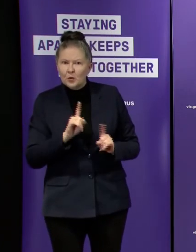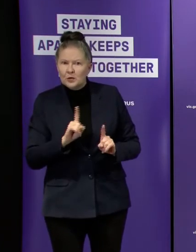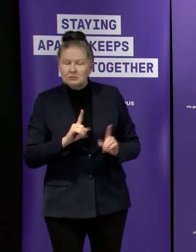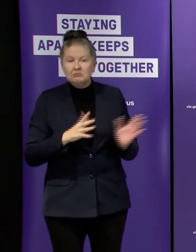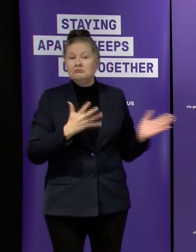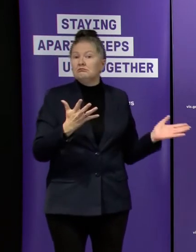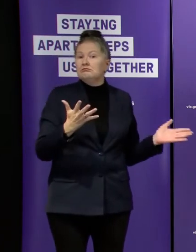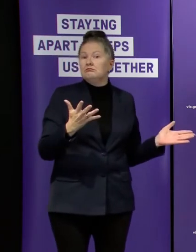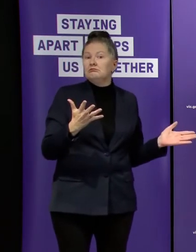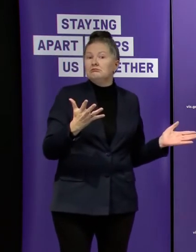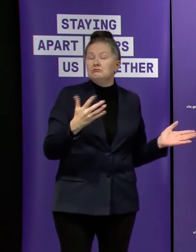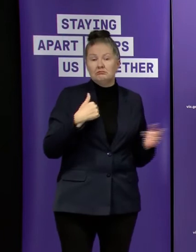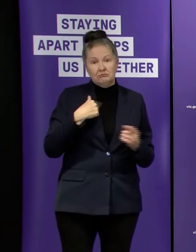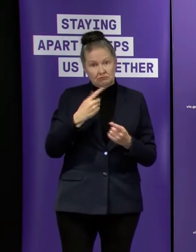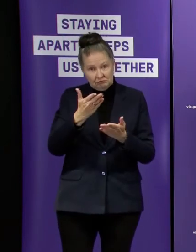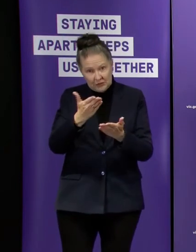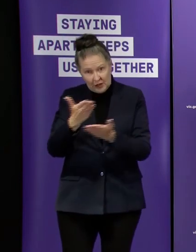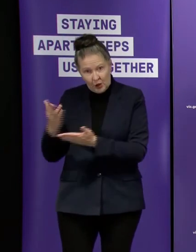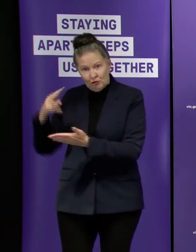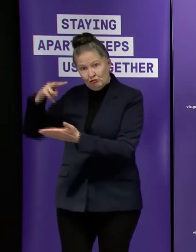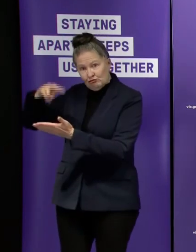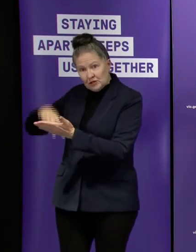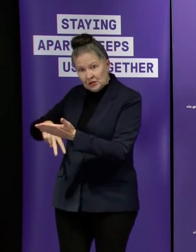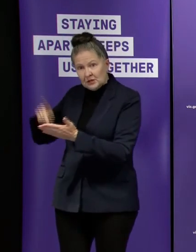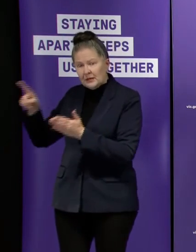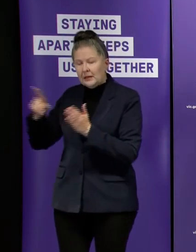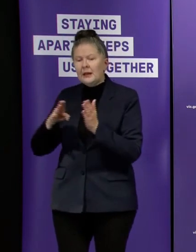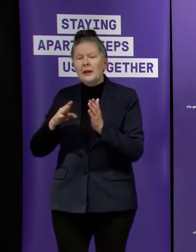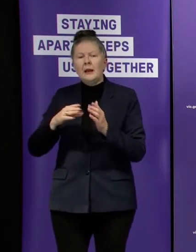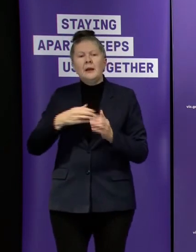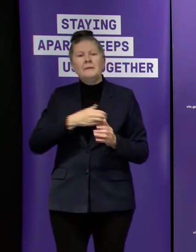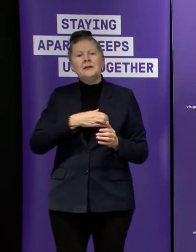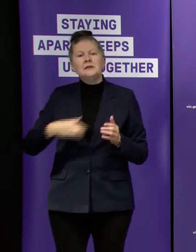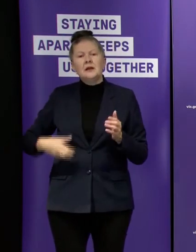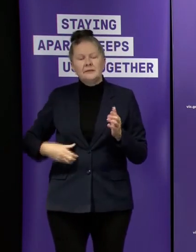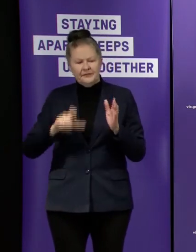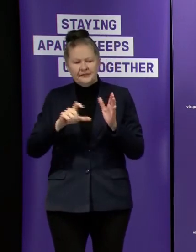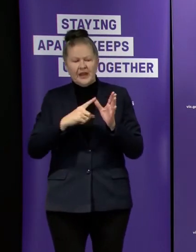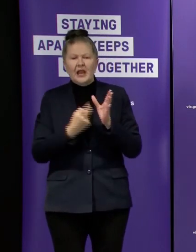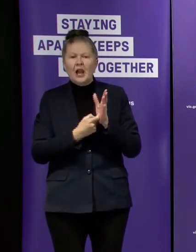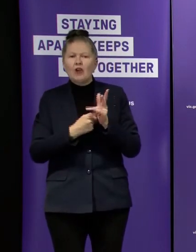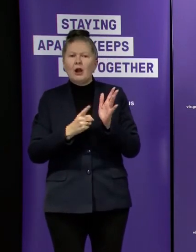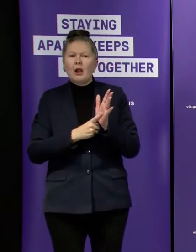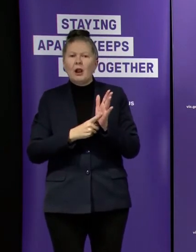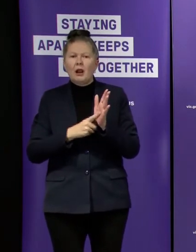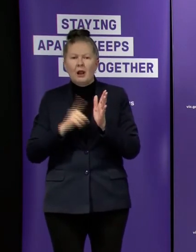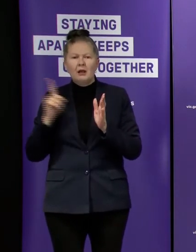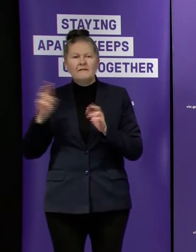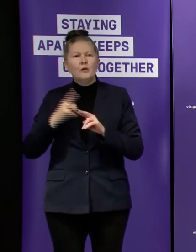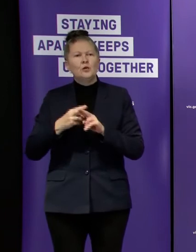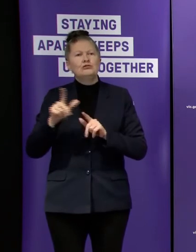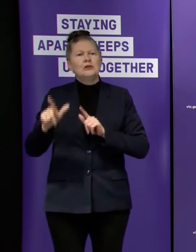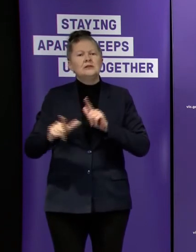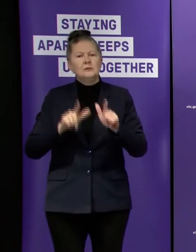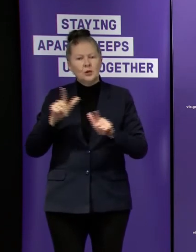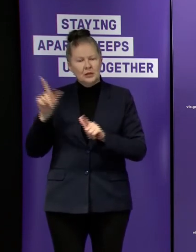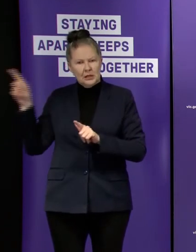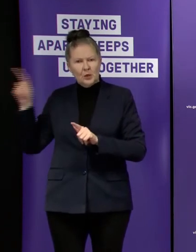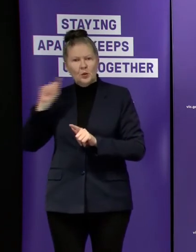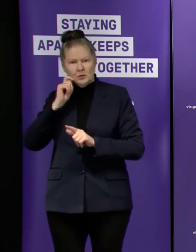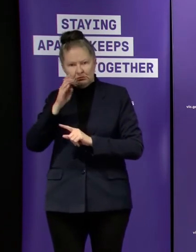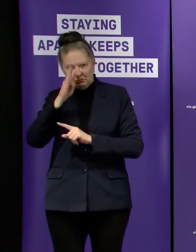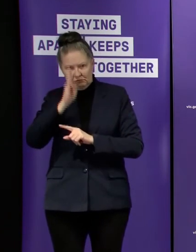you to whatever language the minister uh minister carroll has used he will have been as frank as he as he can be without interfering in the work that